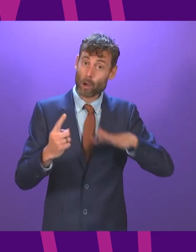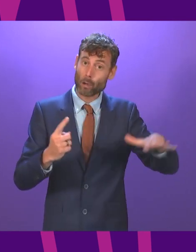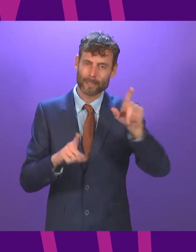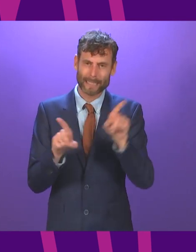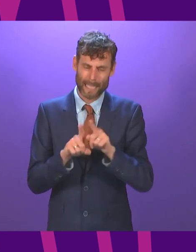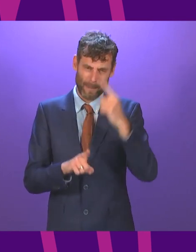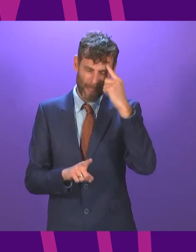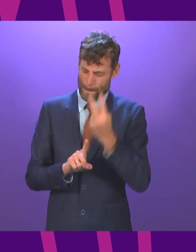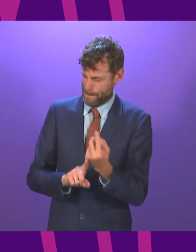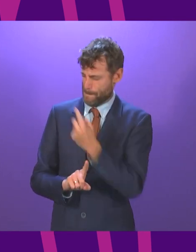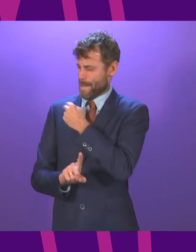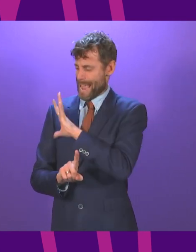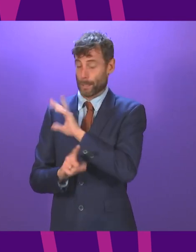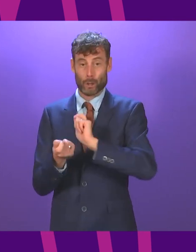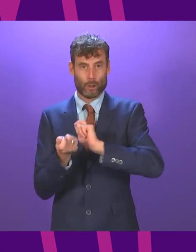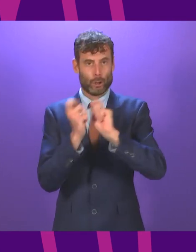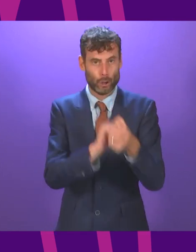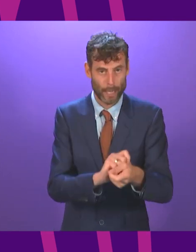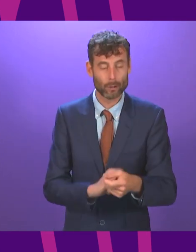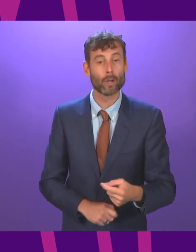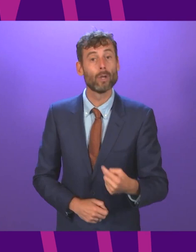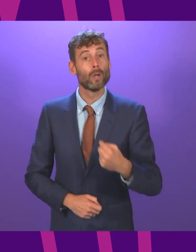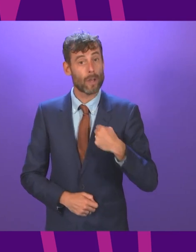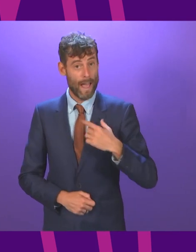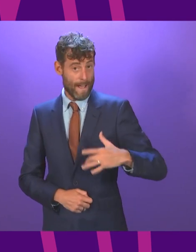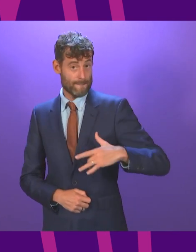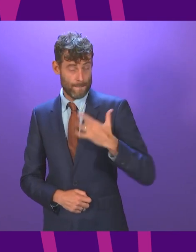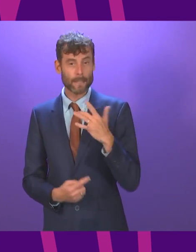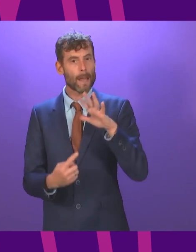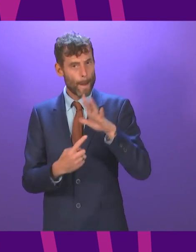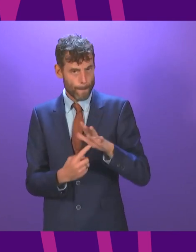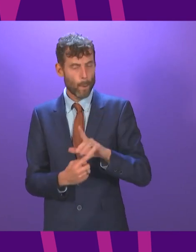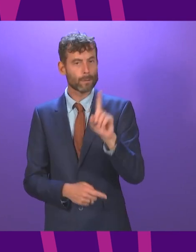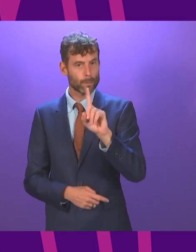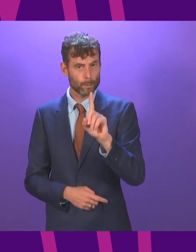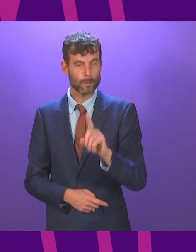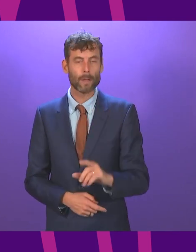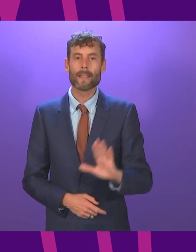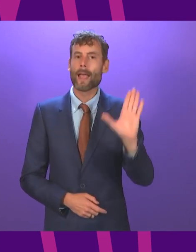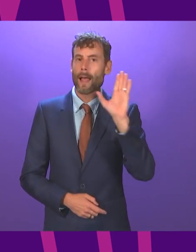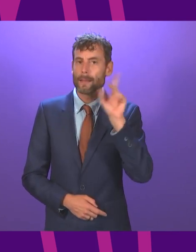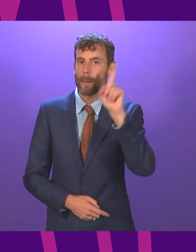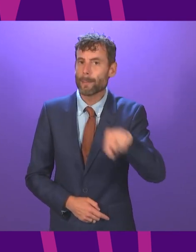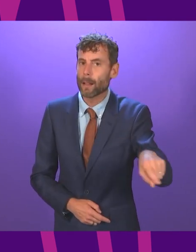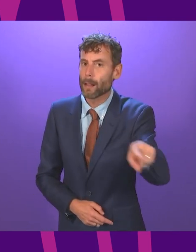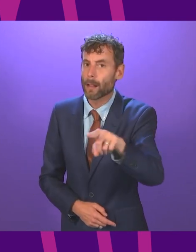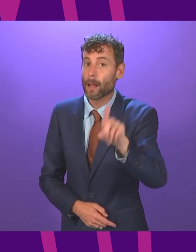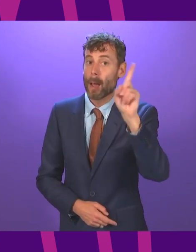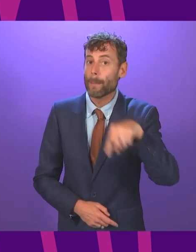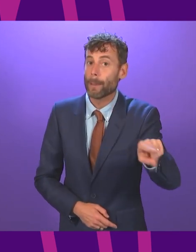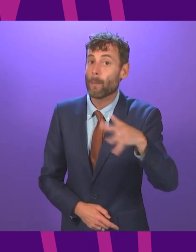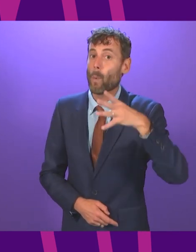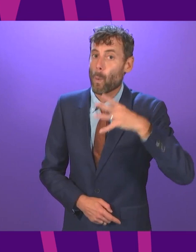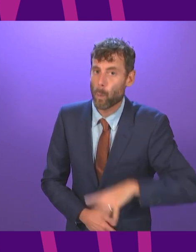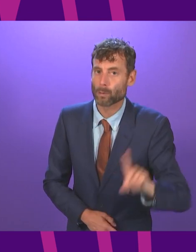Scotland by our democratically elected government and parliament, not imposed upon us by a Westminster government that, as we see so powerfully on Brexit,